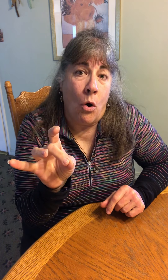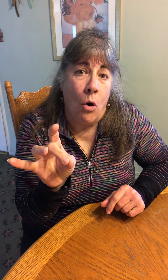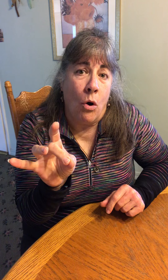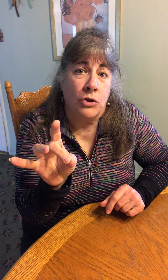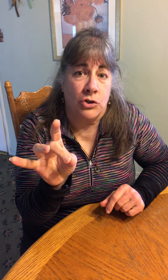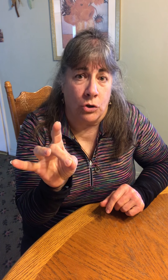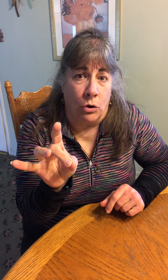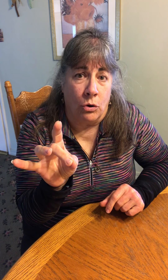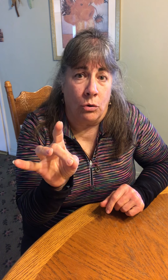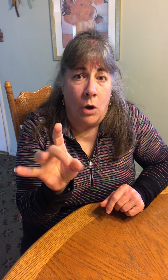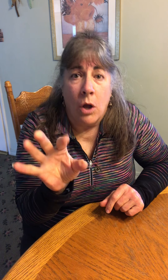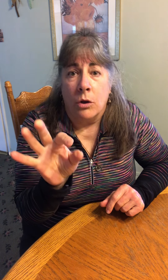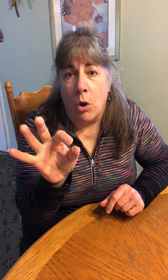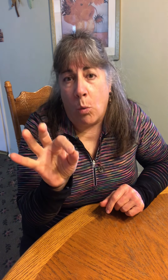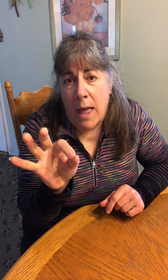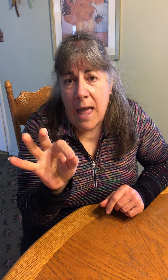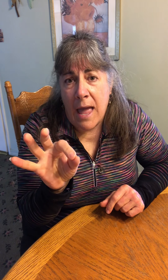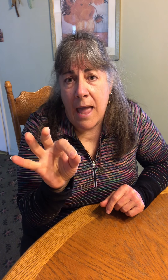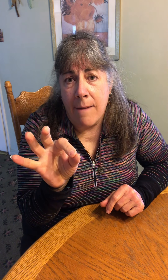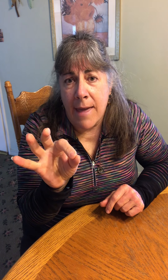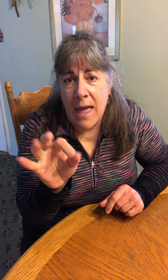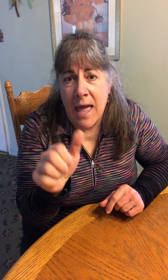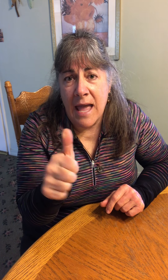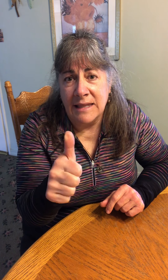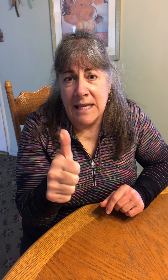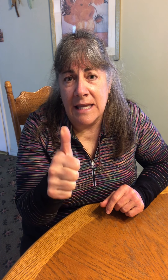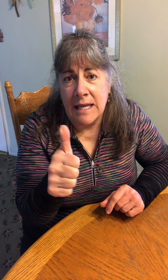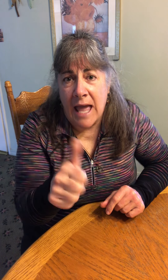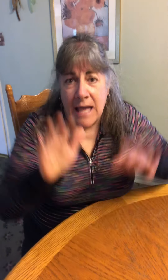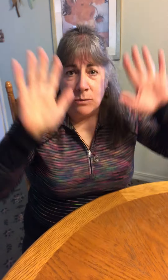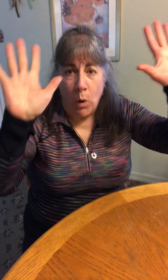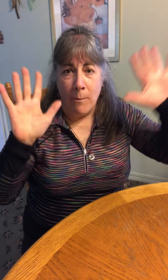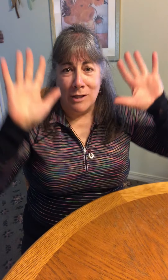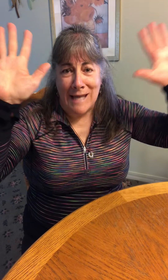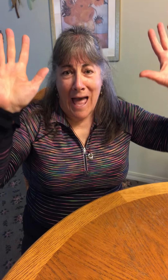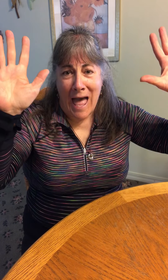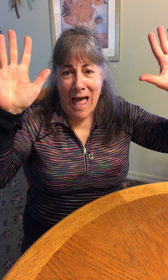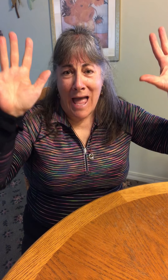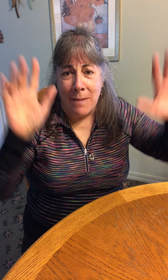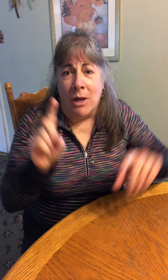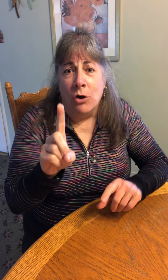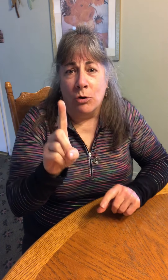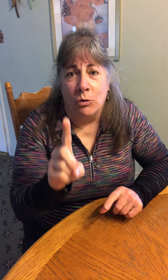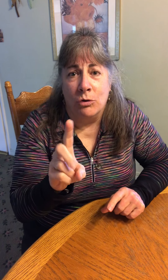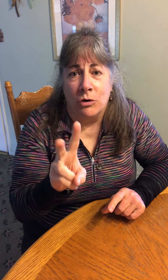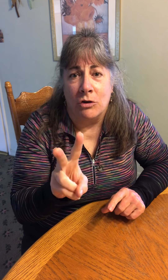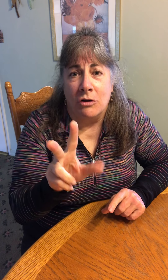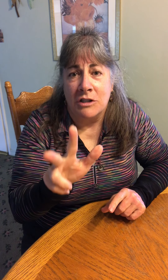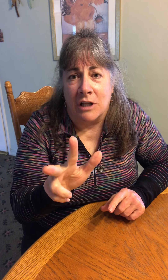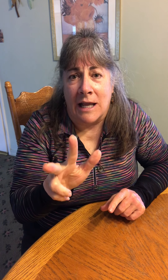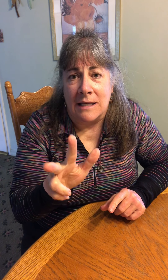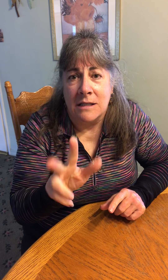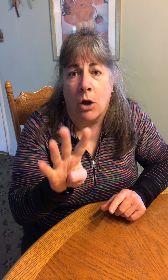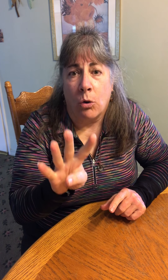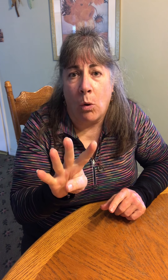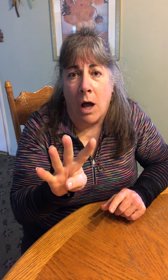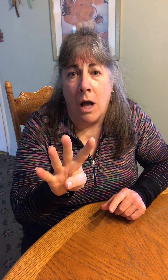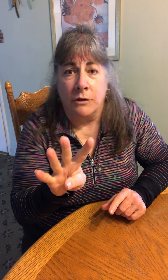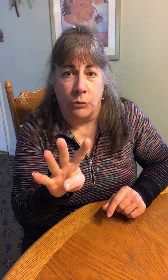Siete, ocho, nueve, diez. One more time! Uno, tres, cuatro,